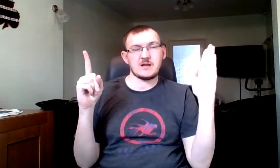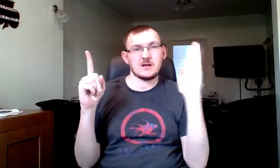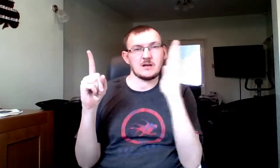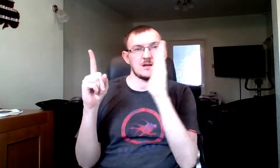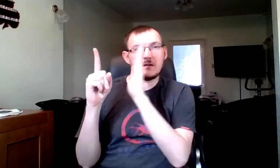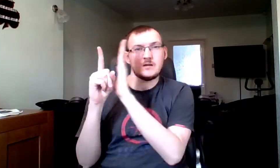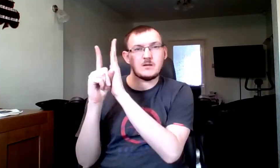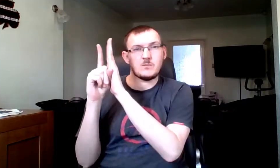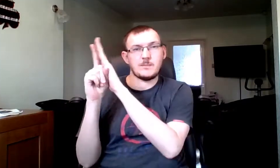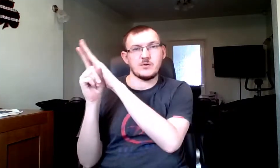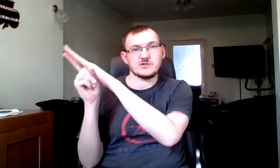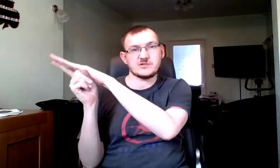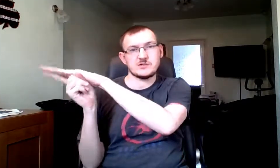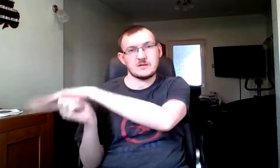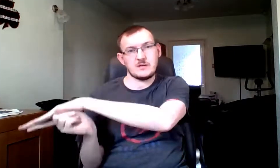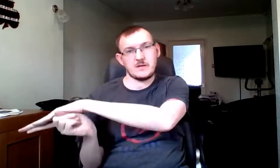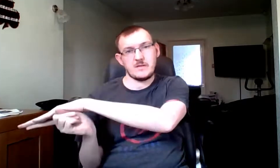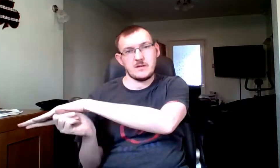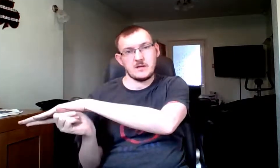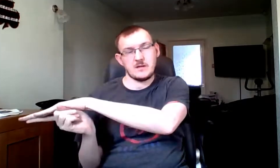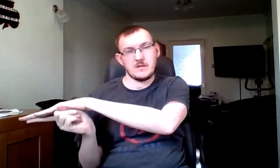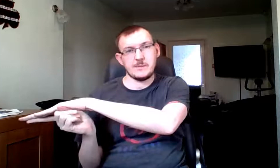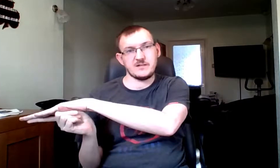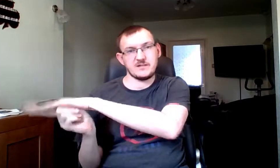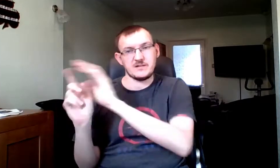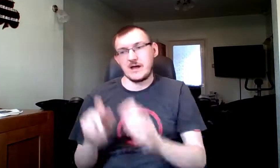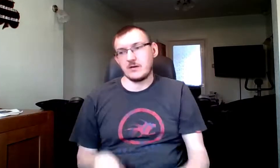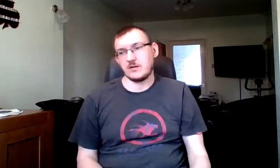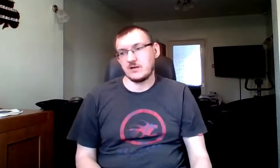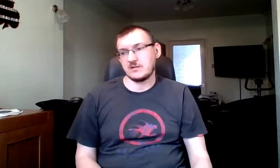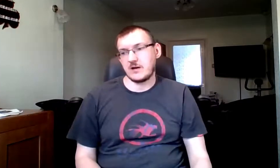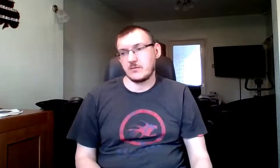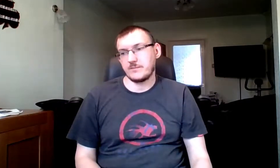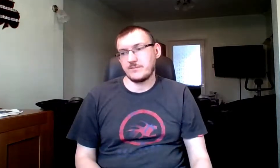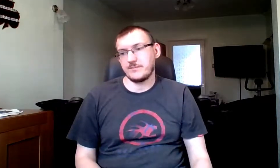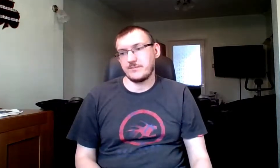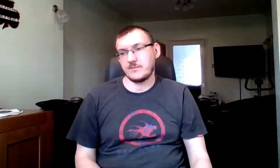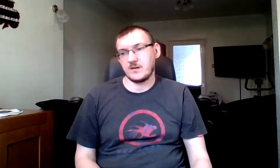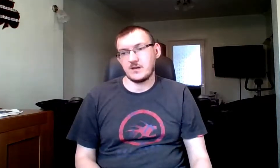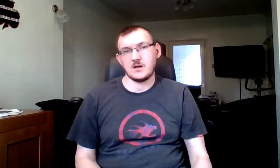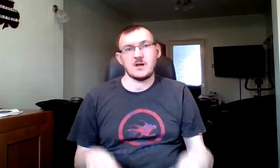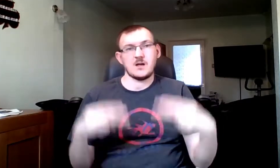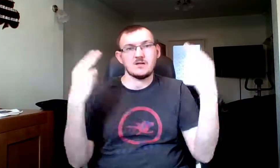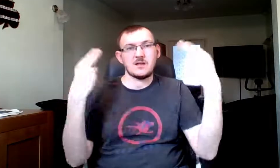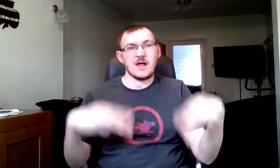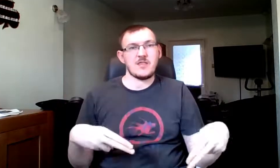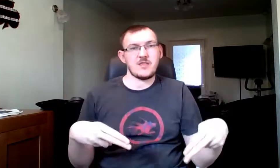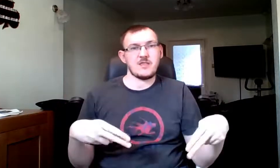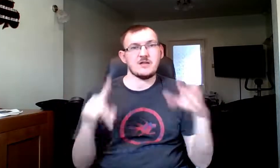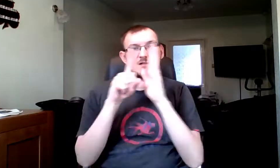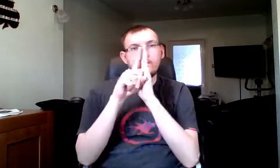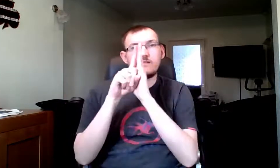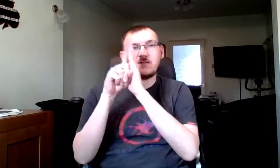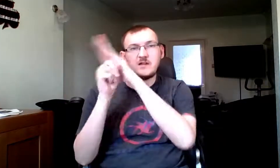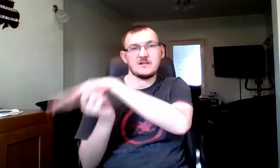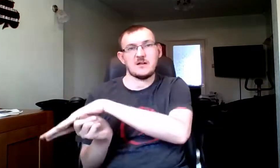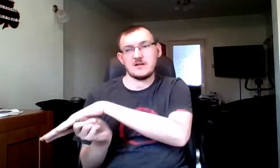and push the person down. So, death is defeated,